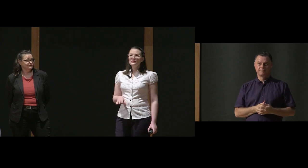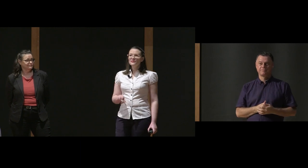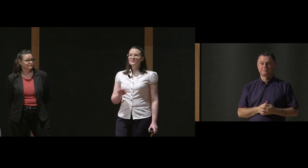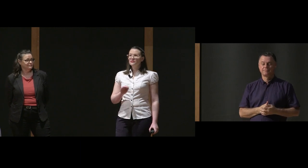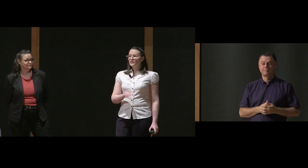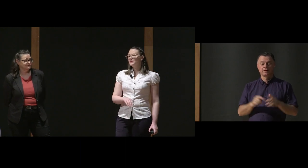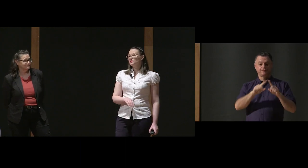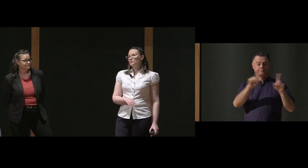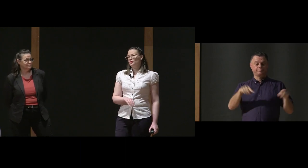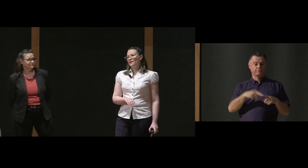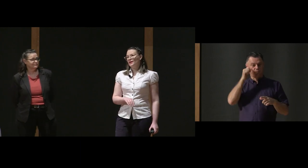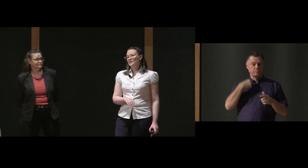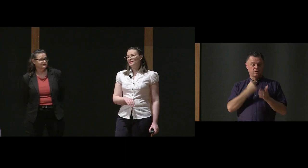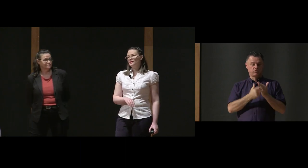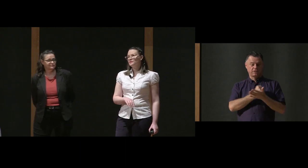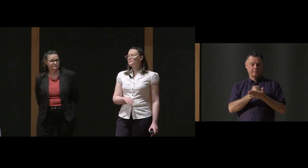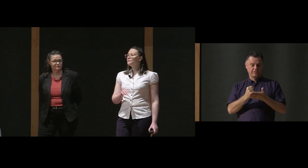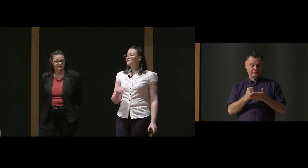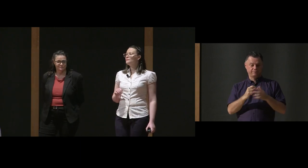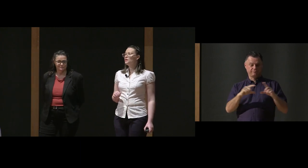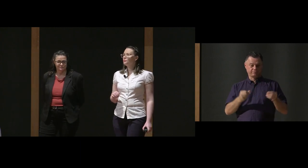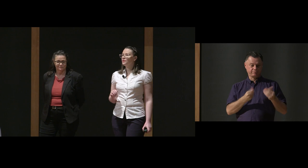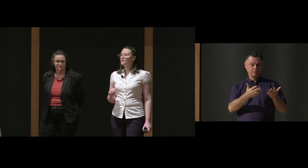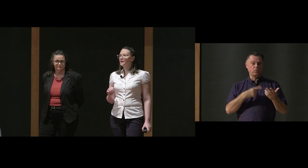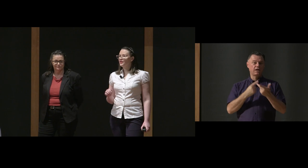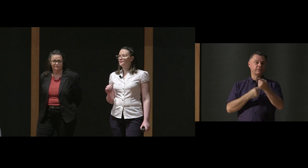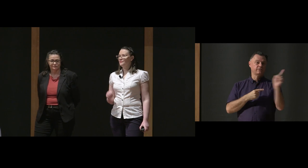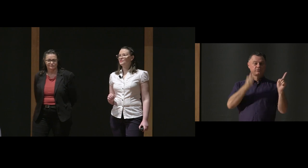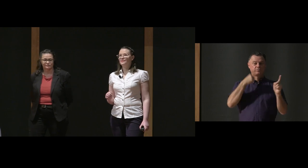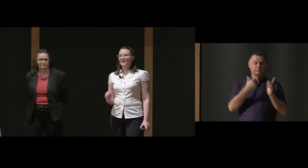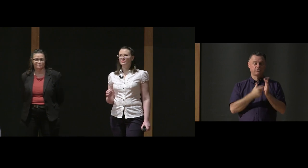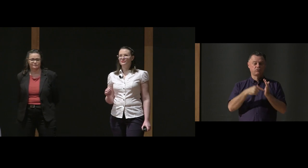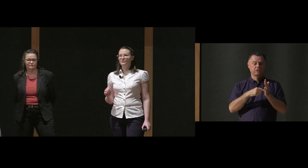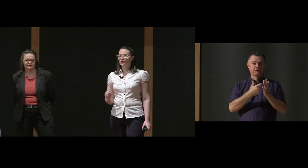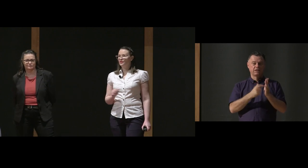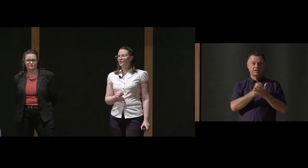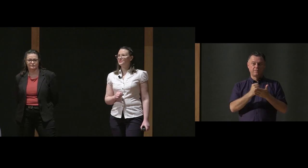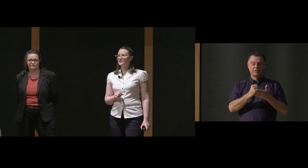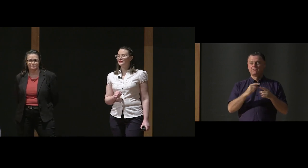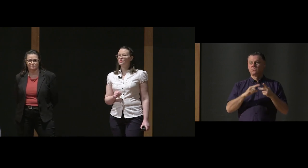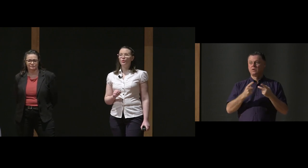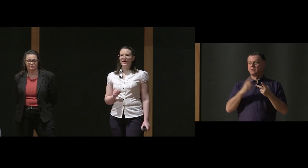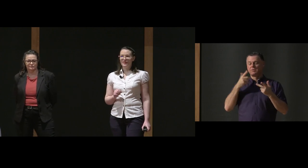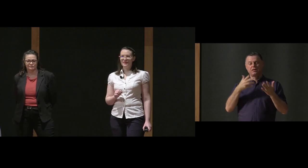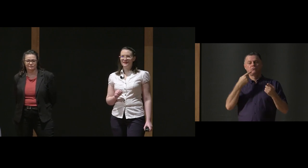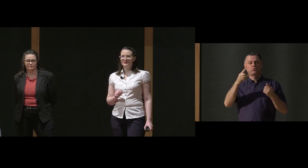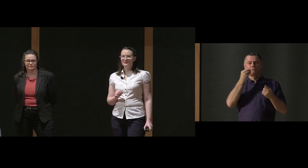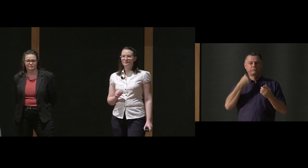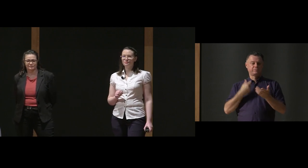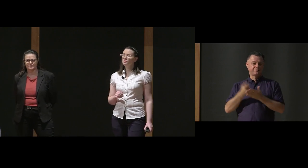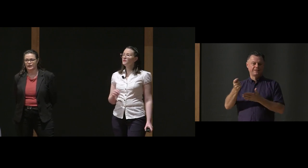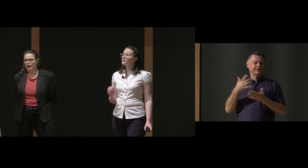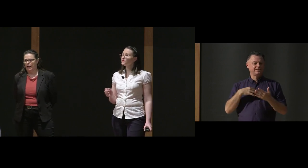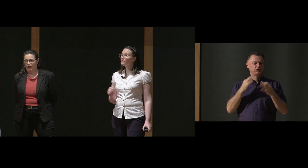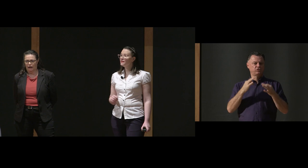But just because the device knows your credit card details doesn't mean you want other people to be able to order the groceries or other things.